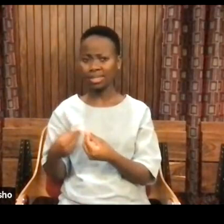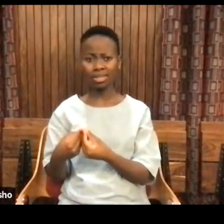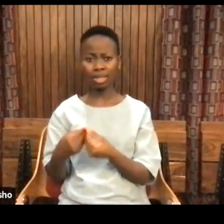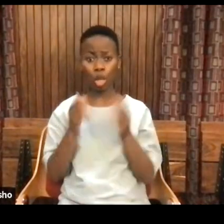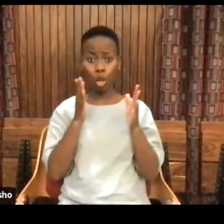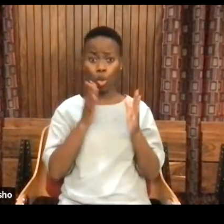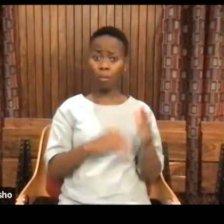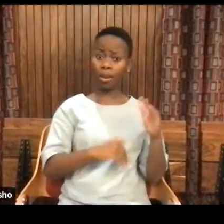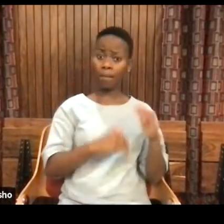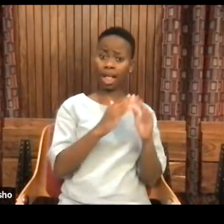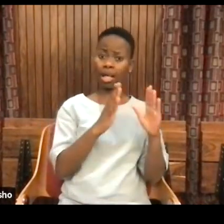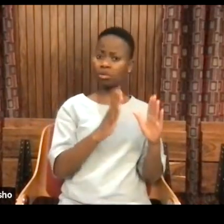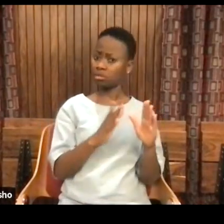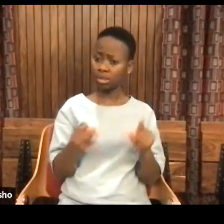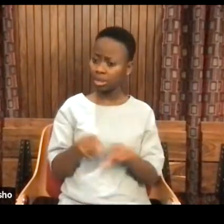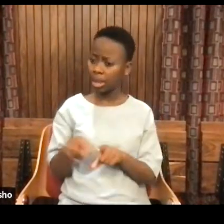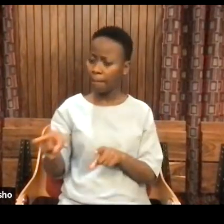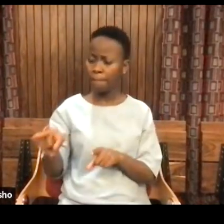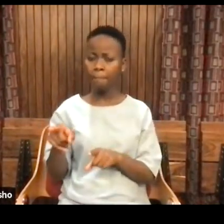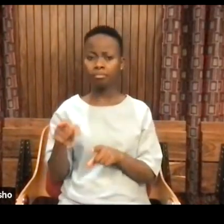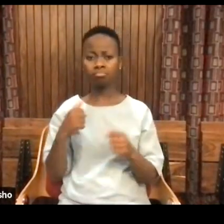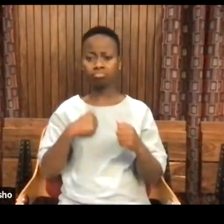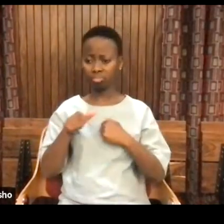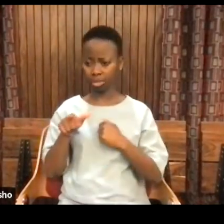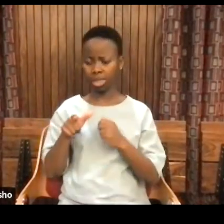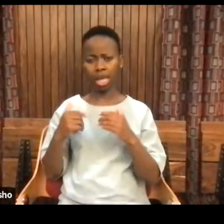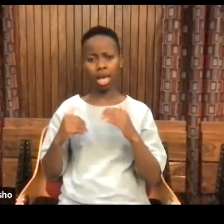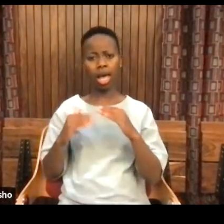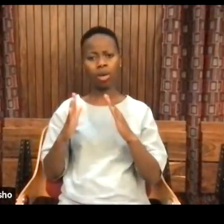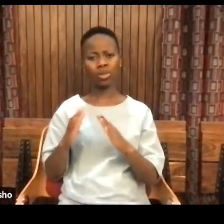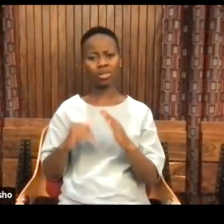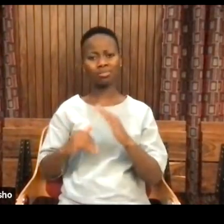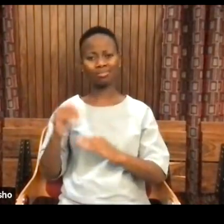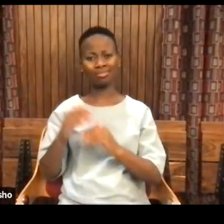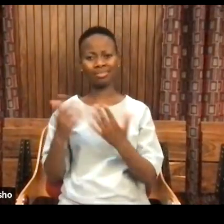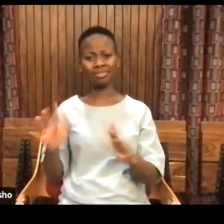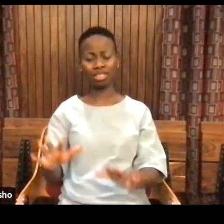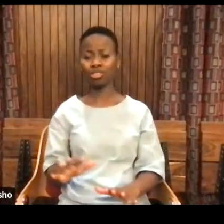fundamentally the projected conception of the womb.